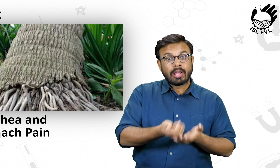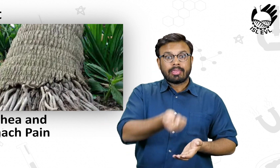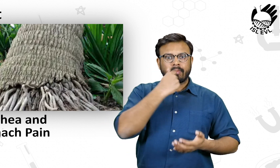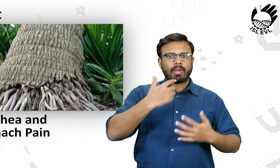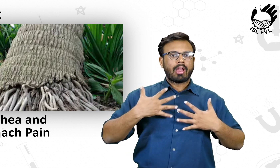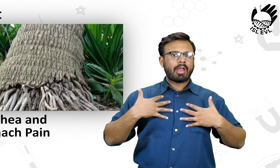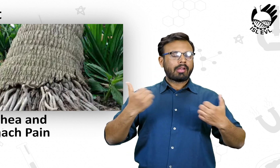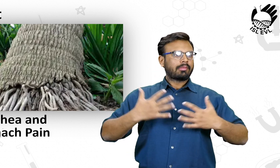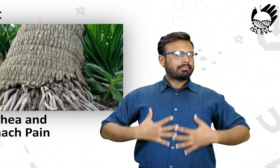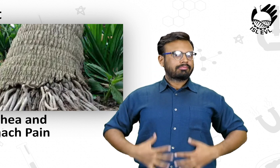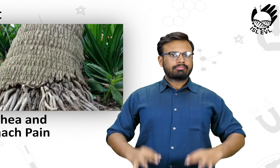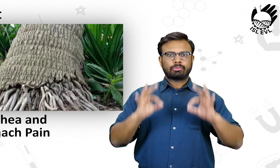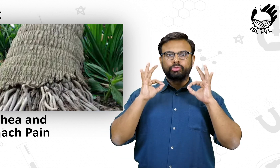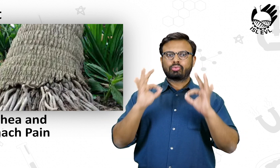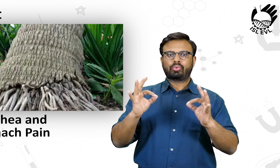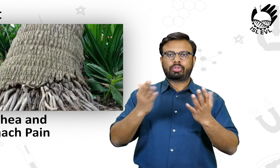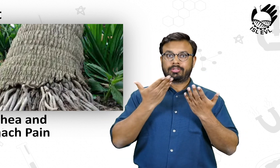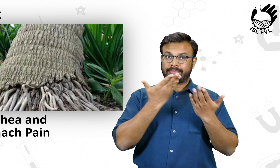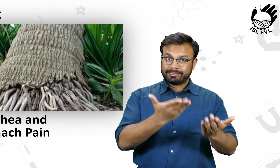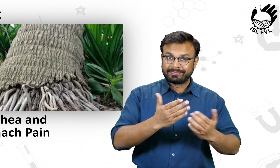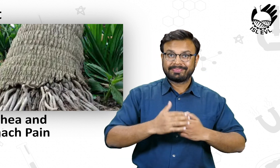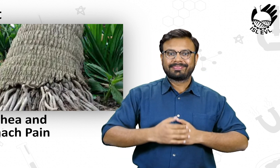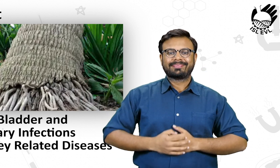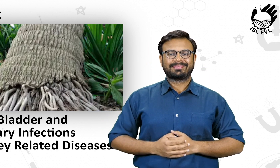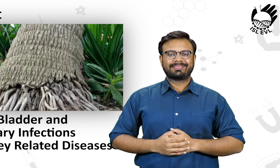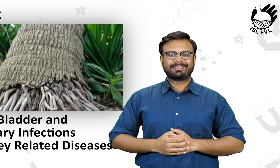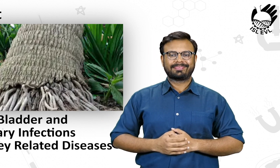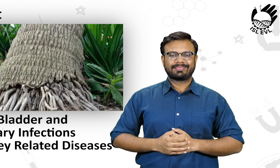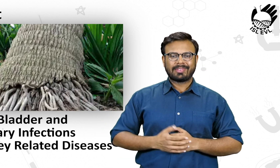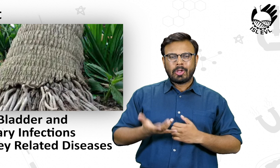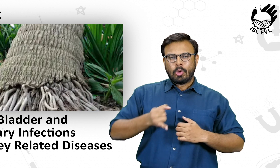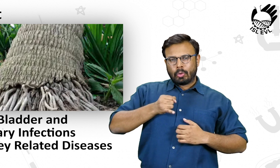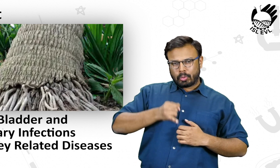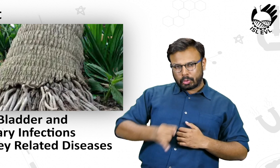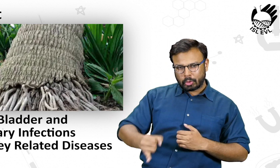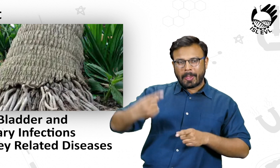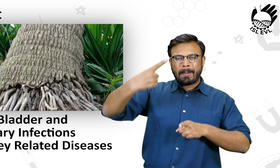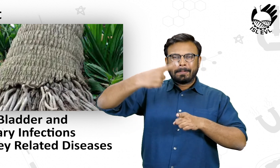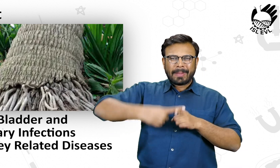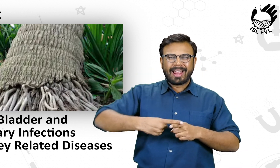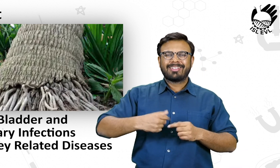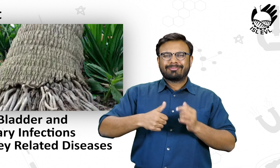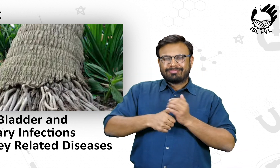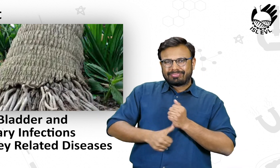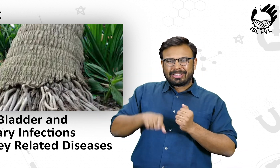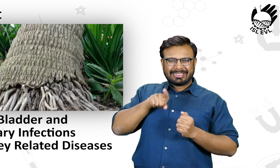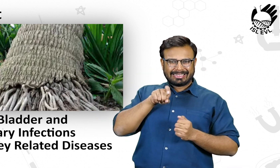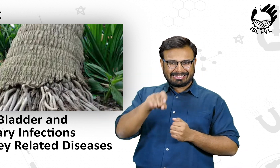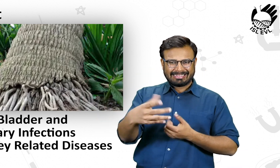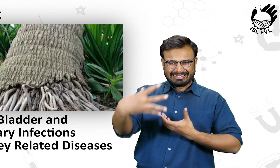as well as gallbladder and urinary infections, and kidney-related diseases.